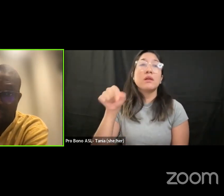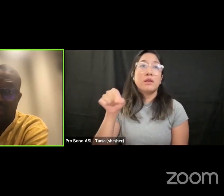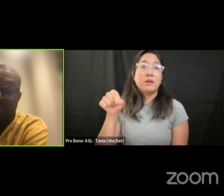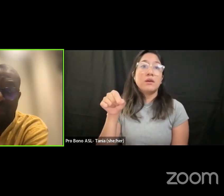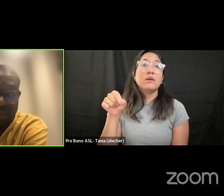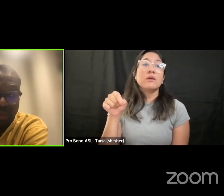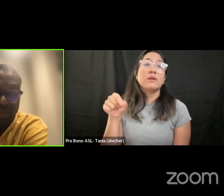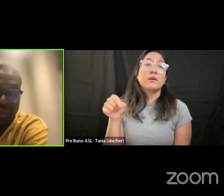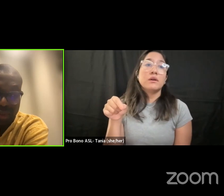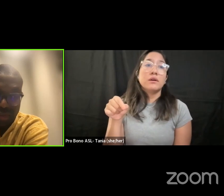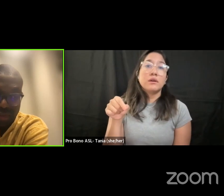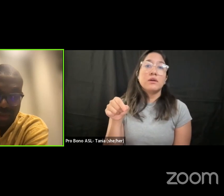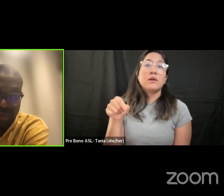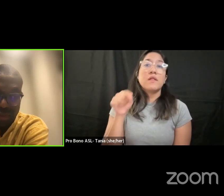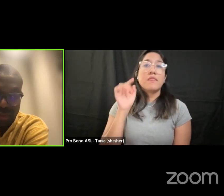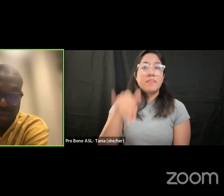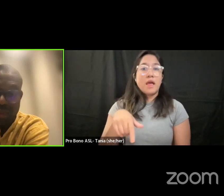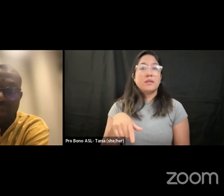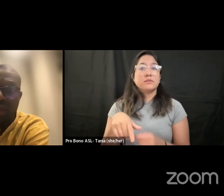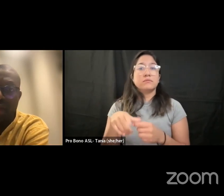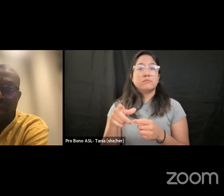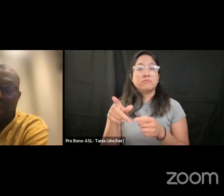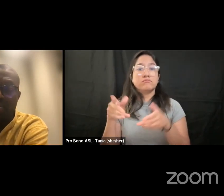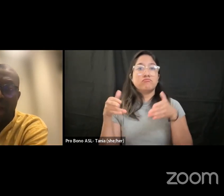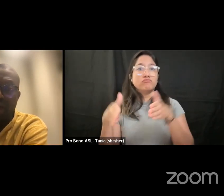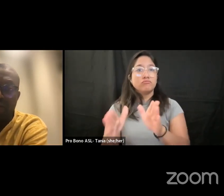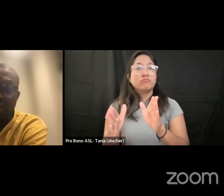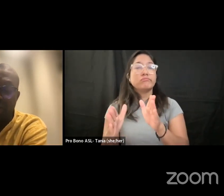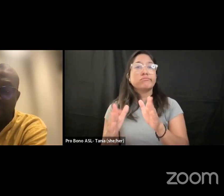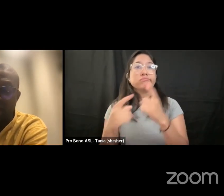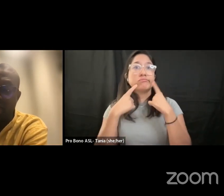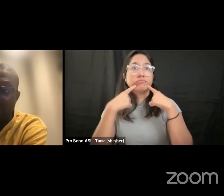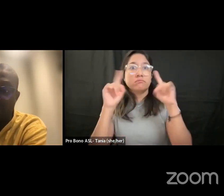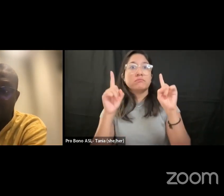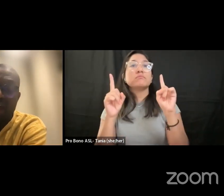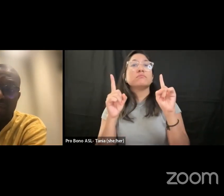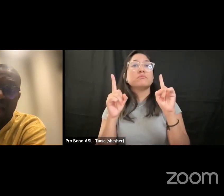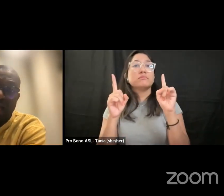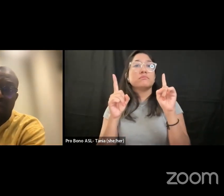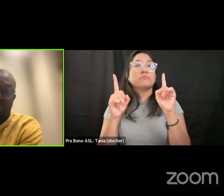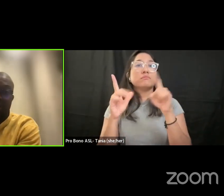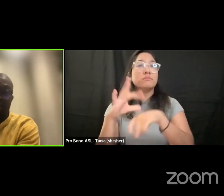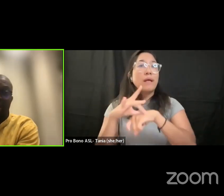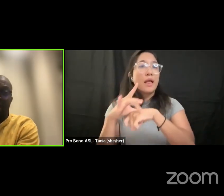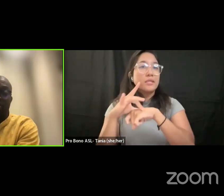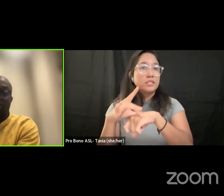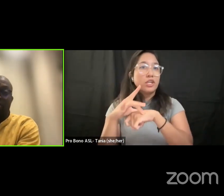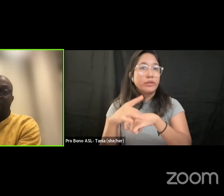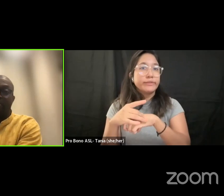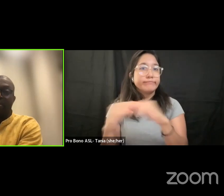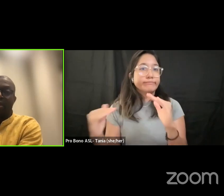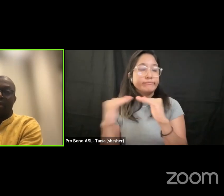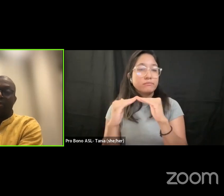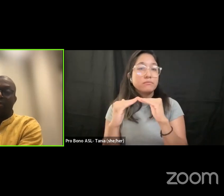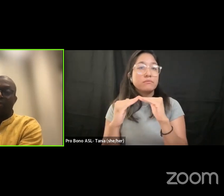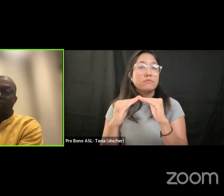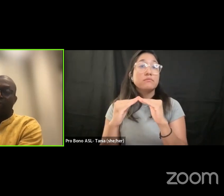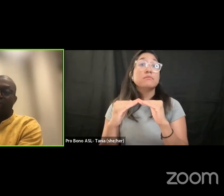towards achieving planetary justice part of part of part of the argument is